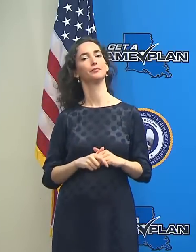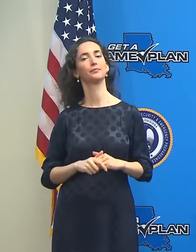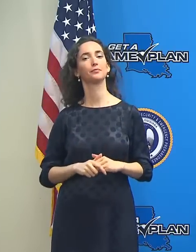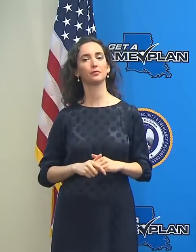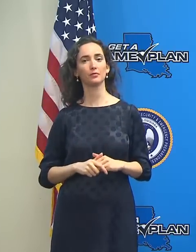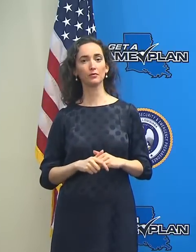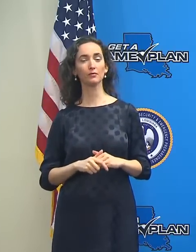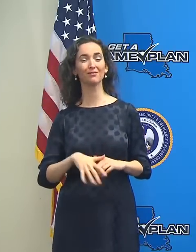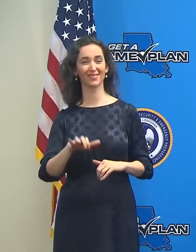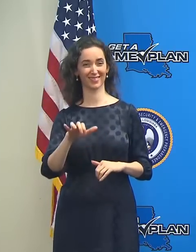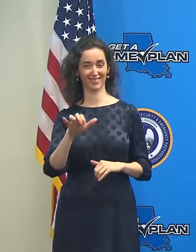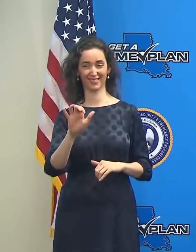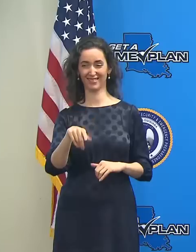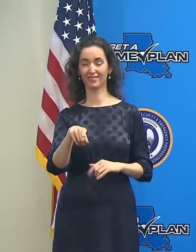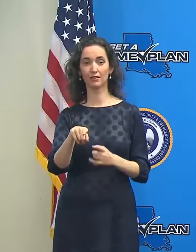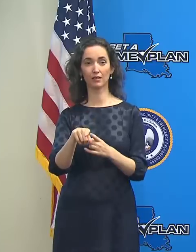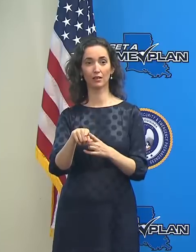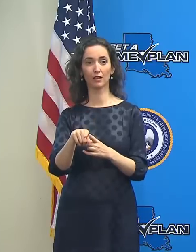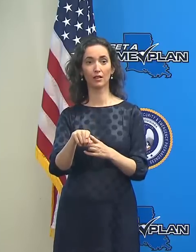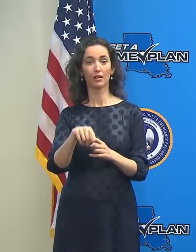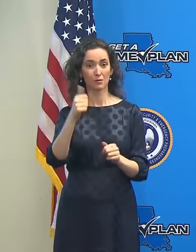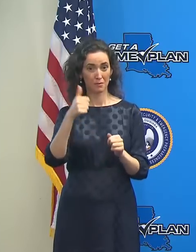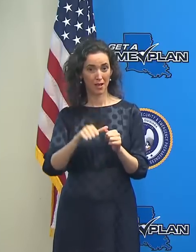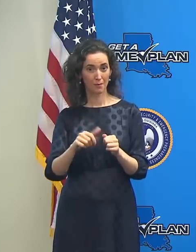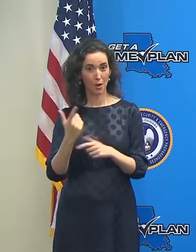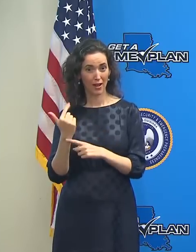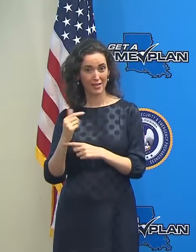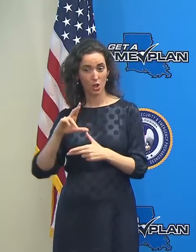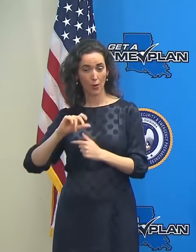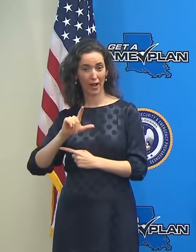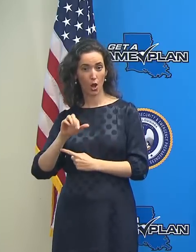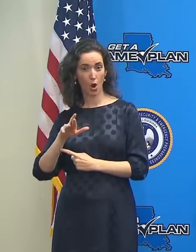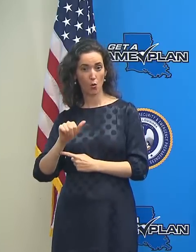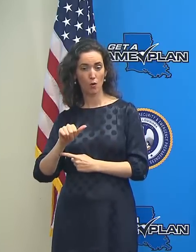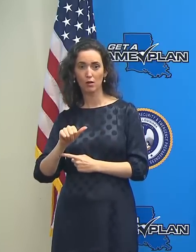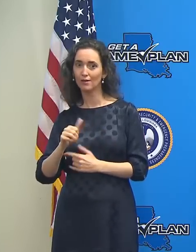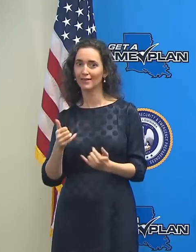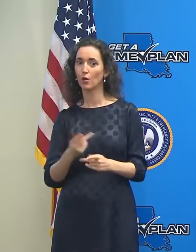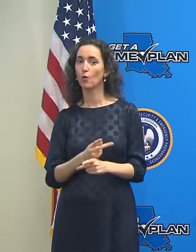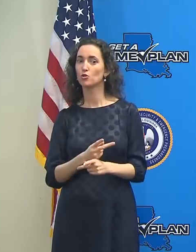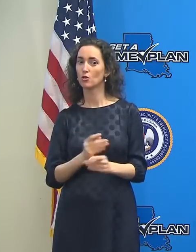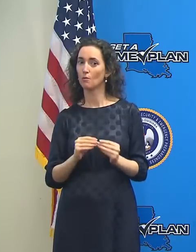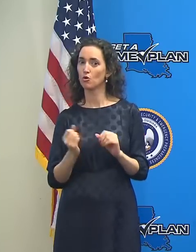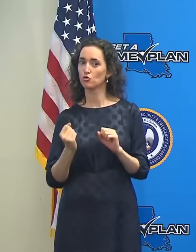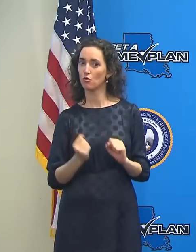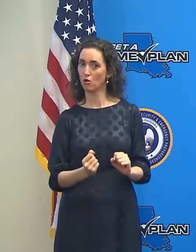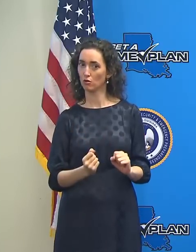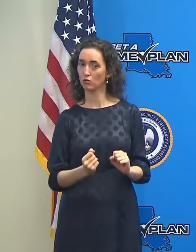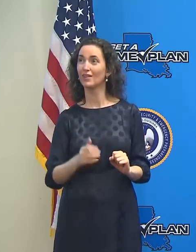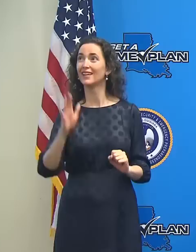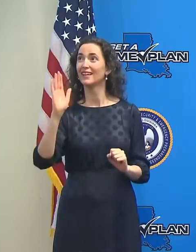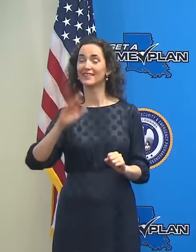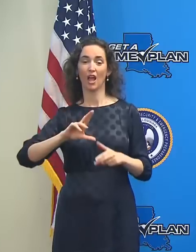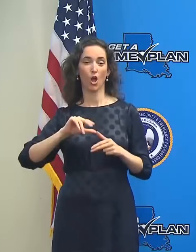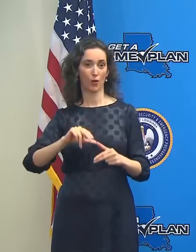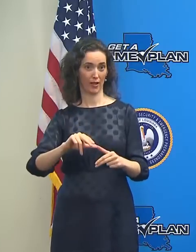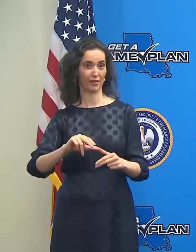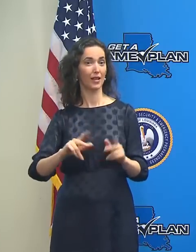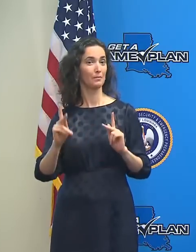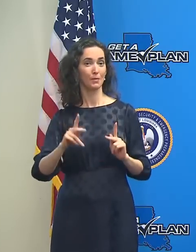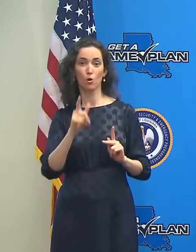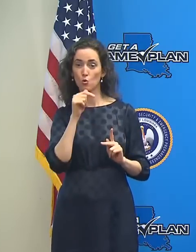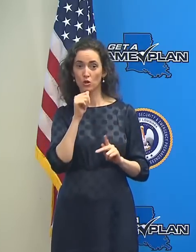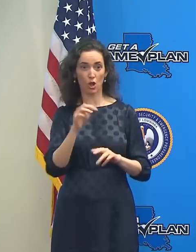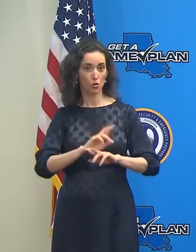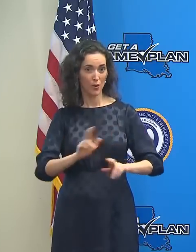This is stronger than Laura from last year. This will be a life altering storm for those who aren't